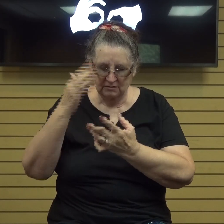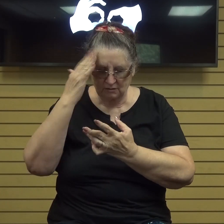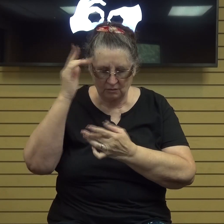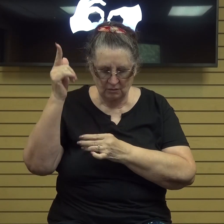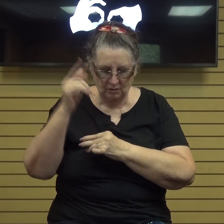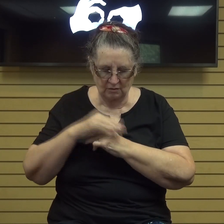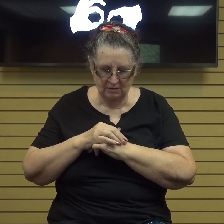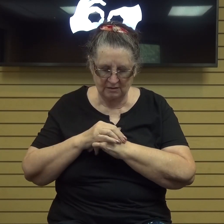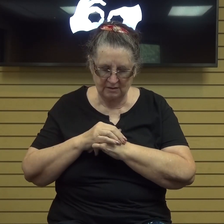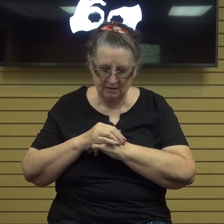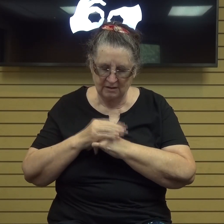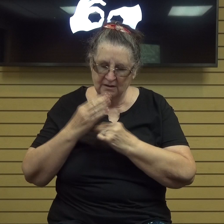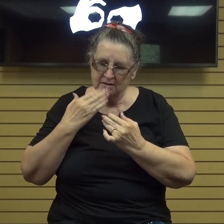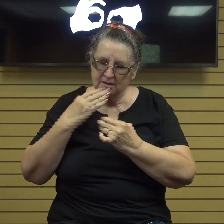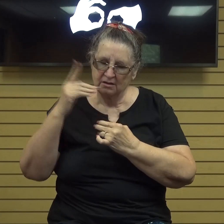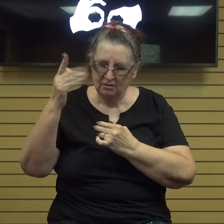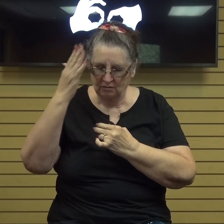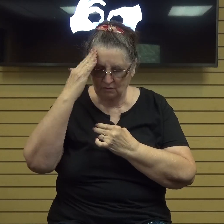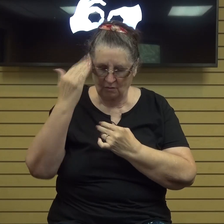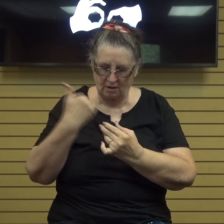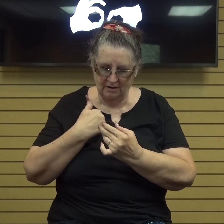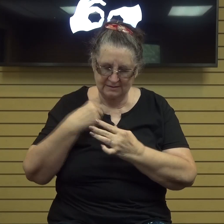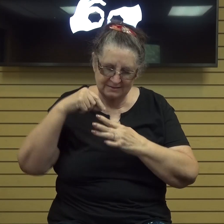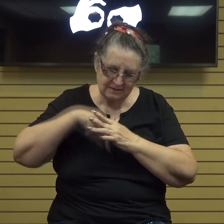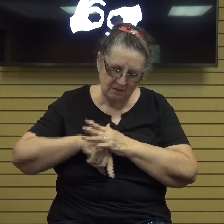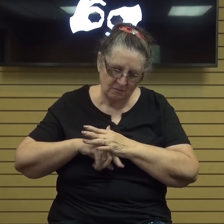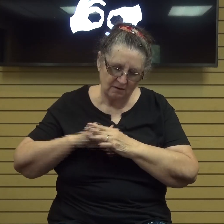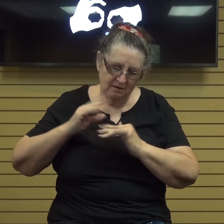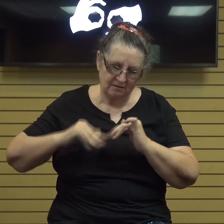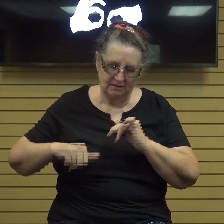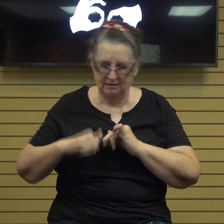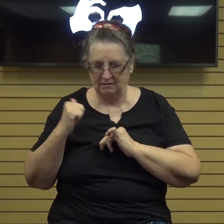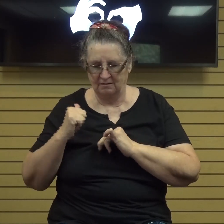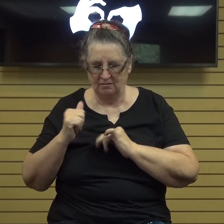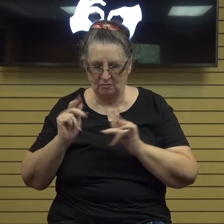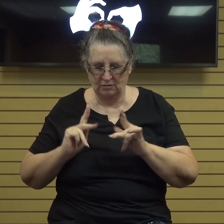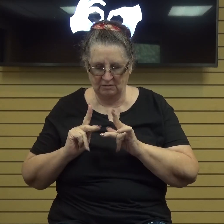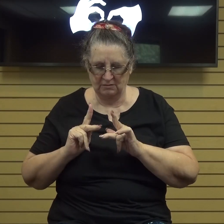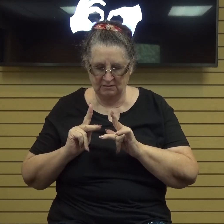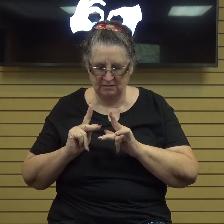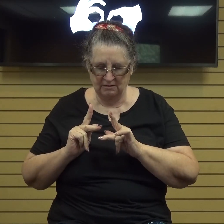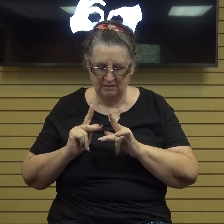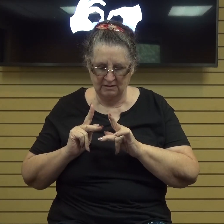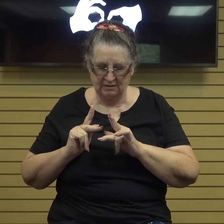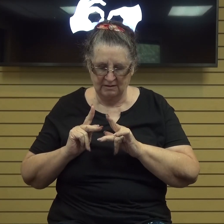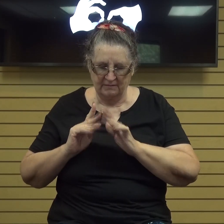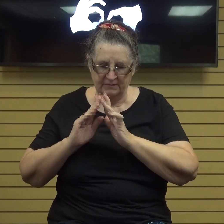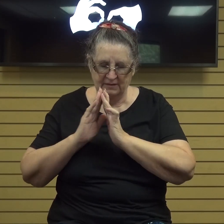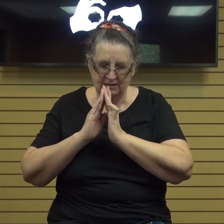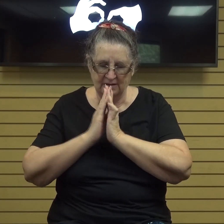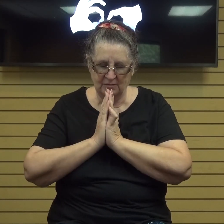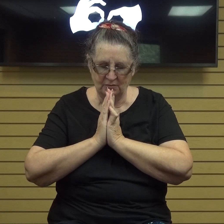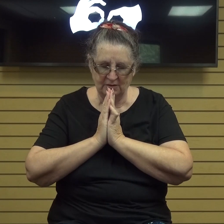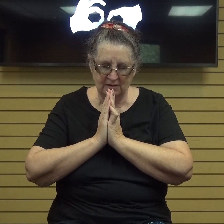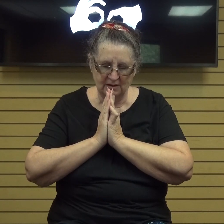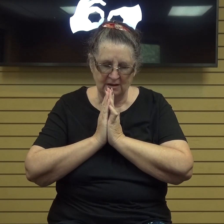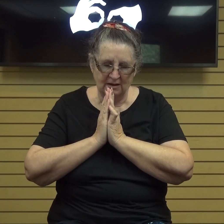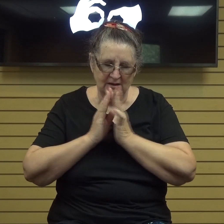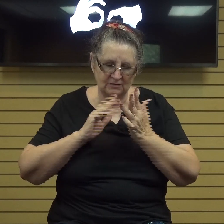that you know us deeper than anyone and I pray that as we look at a couple of your verses this morning that you would give